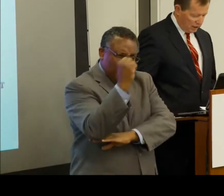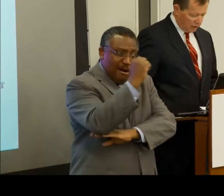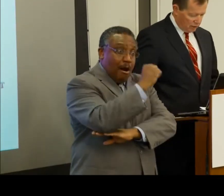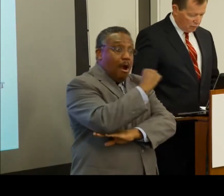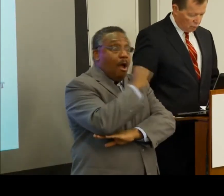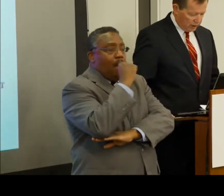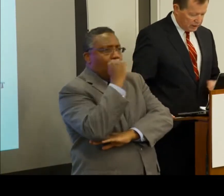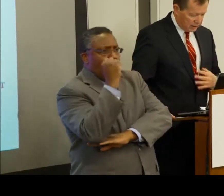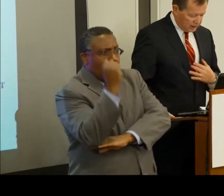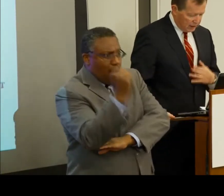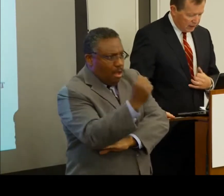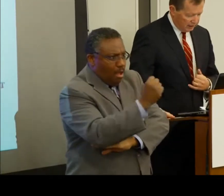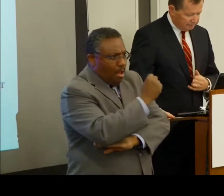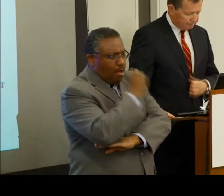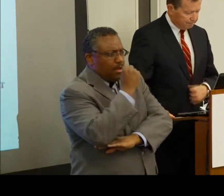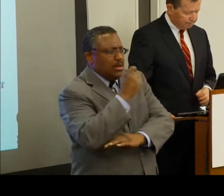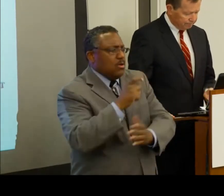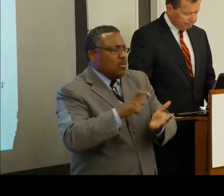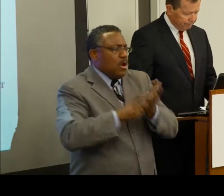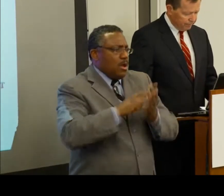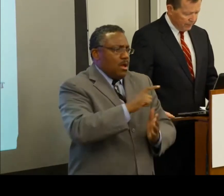in 2016.